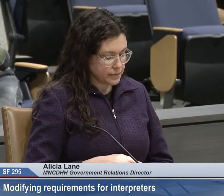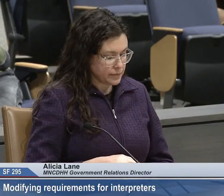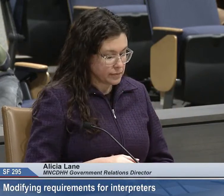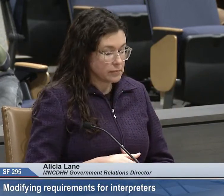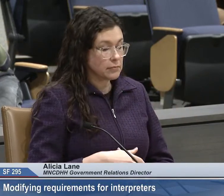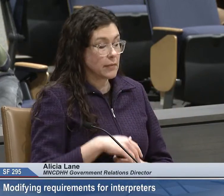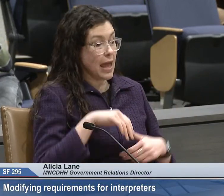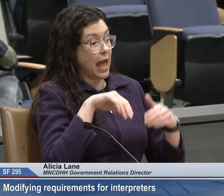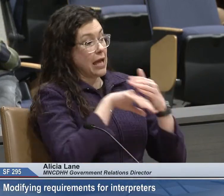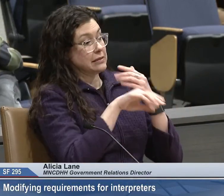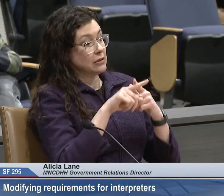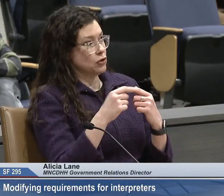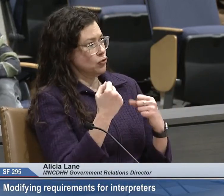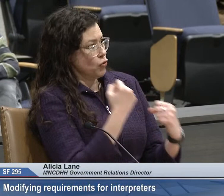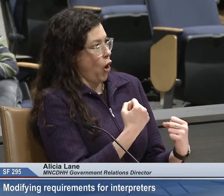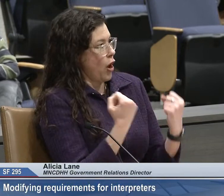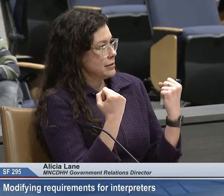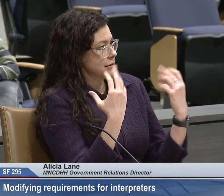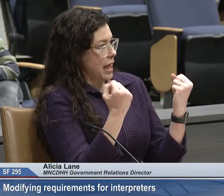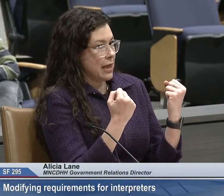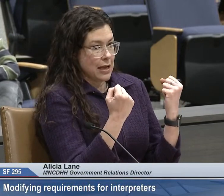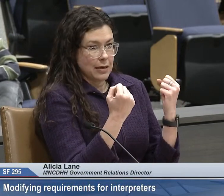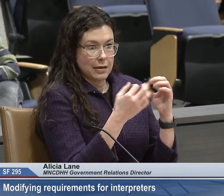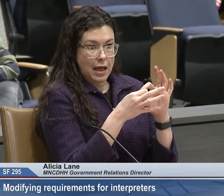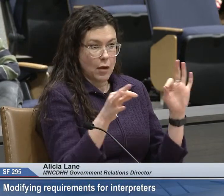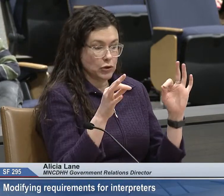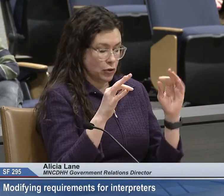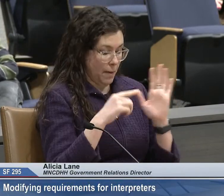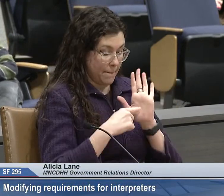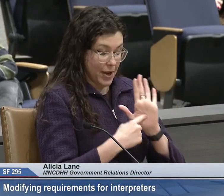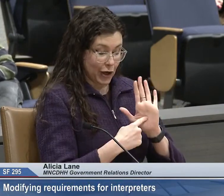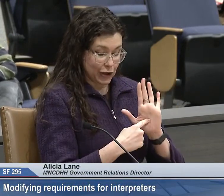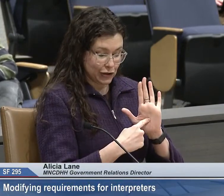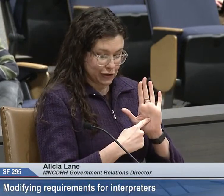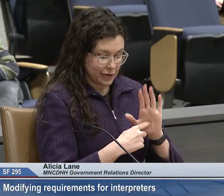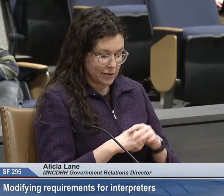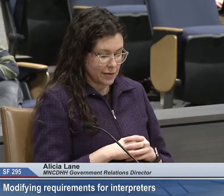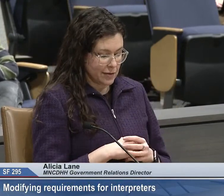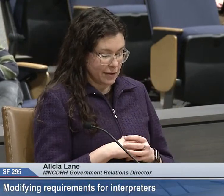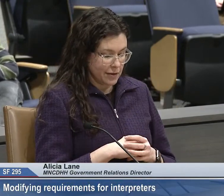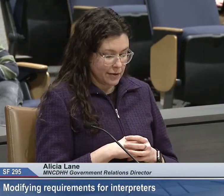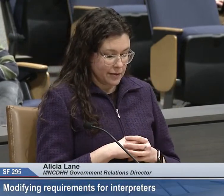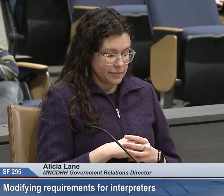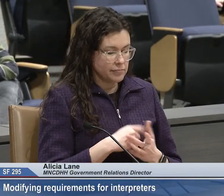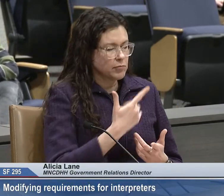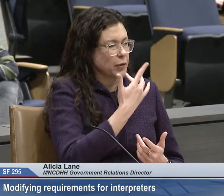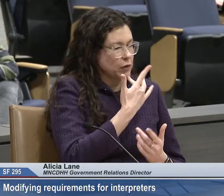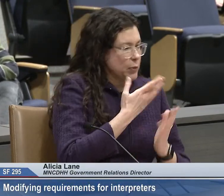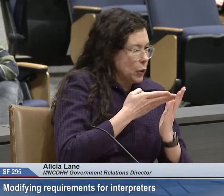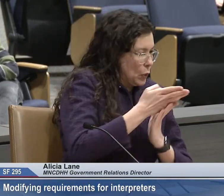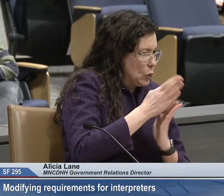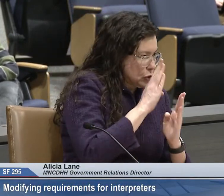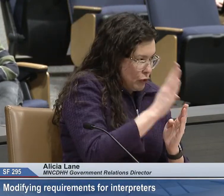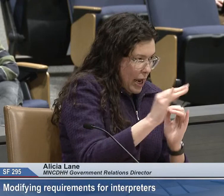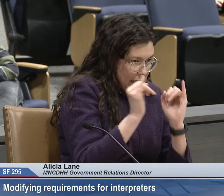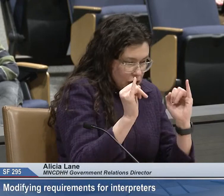fully usable. Access to strong sign language models, preferably through